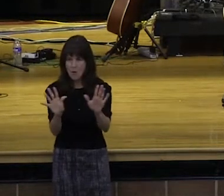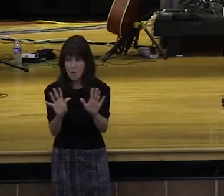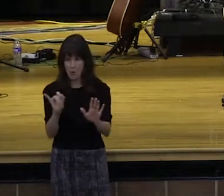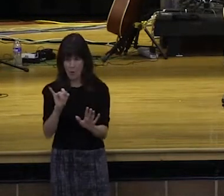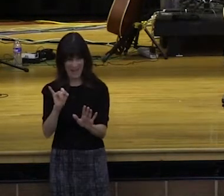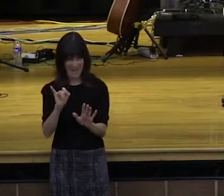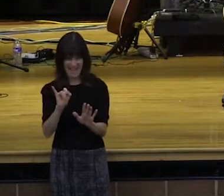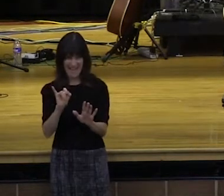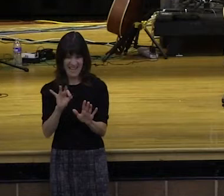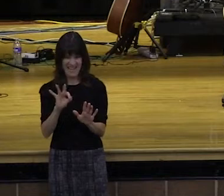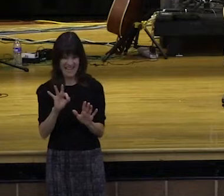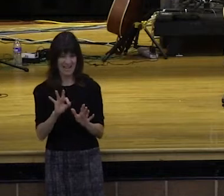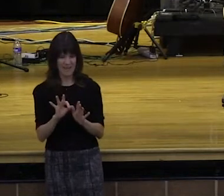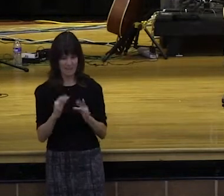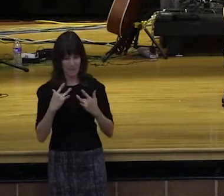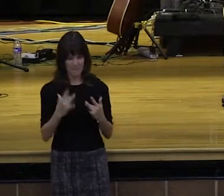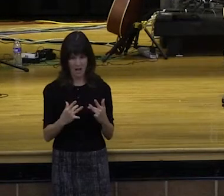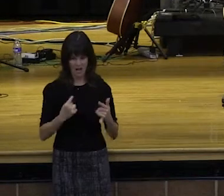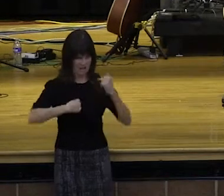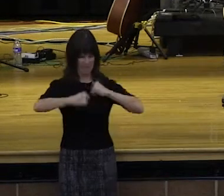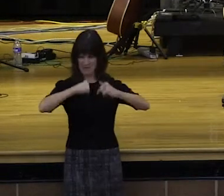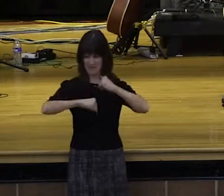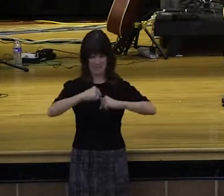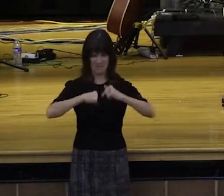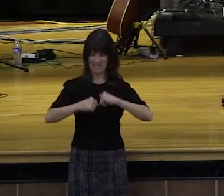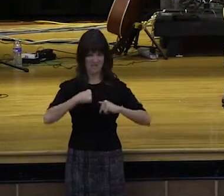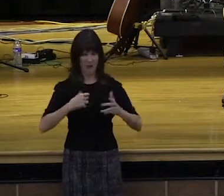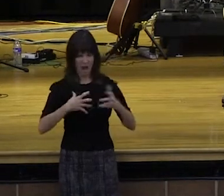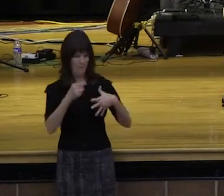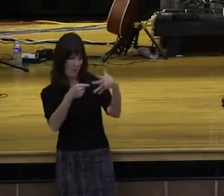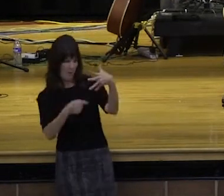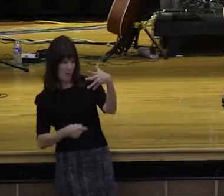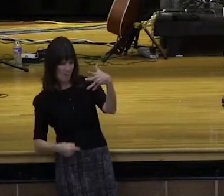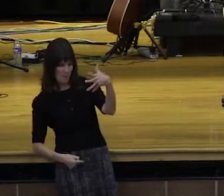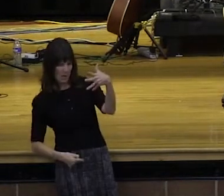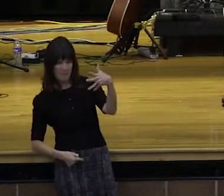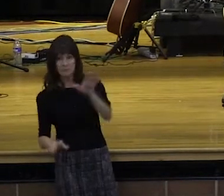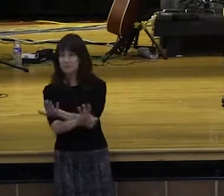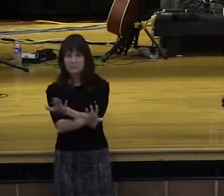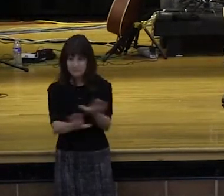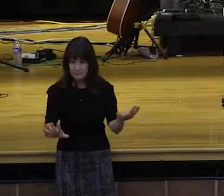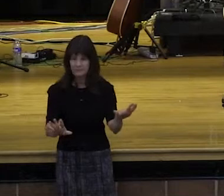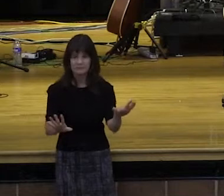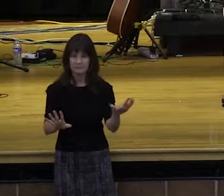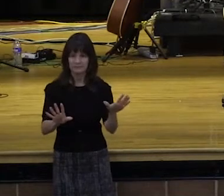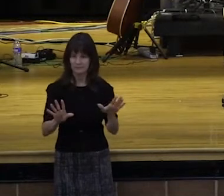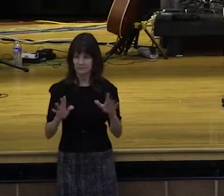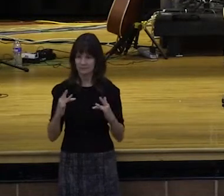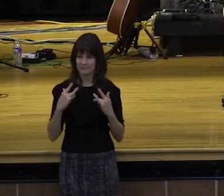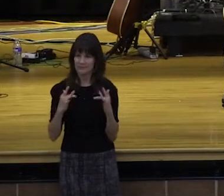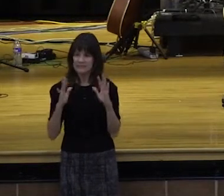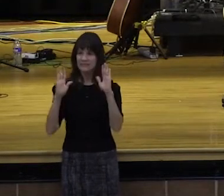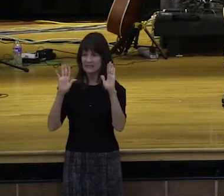to the Spirit will of his spirit weep everlasting life. And let us not grow weary while we are doing good. For in due season we shall